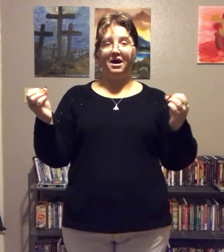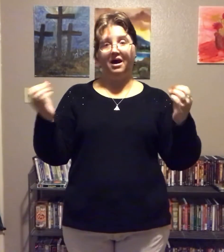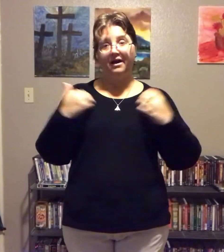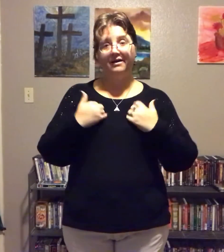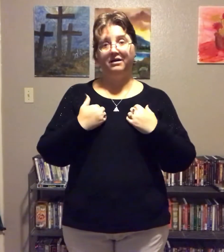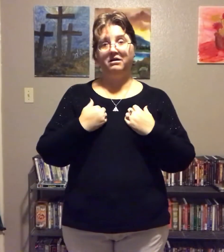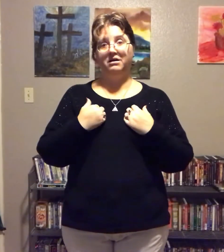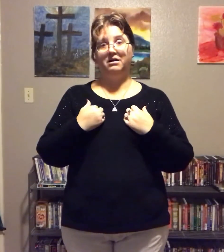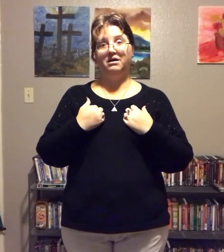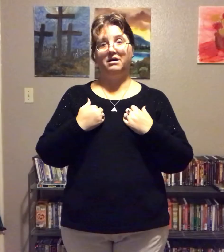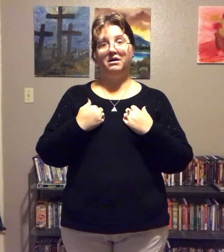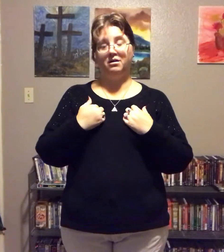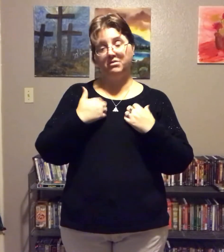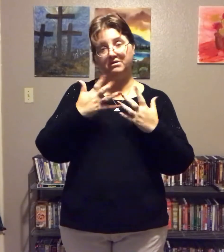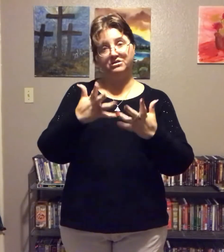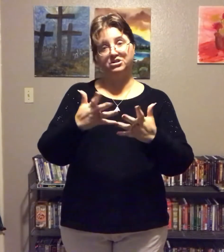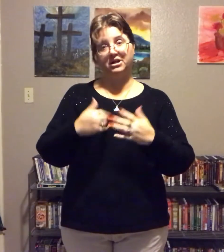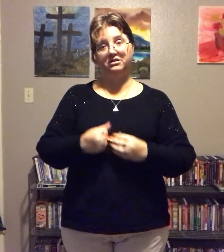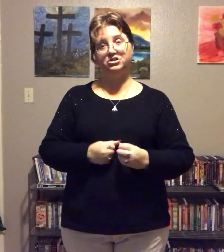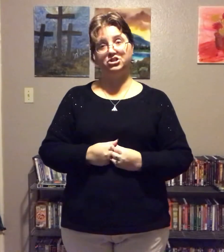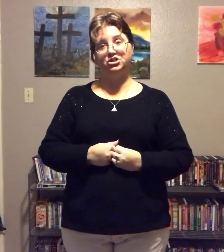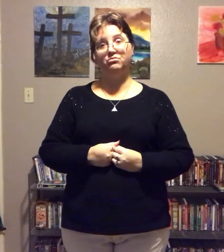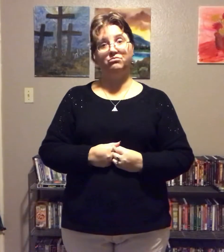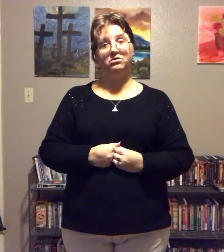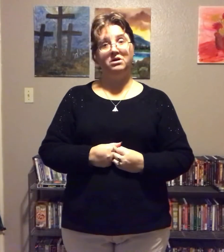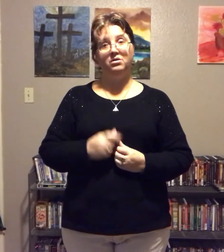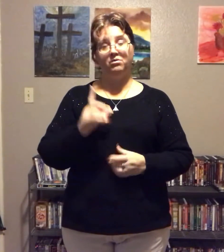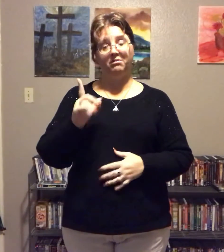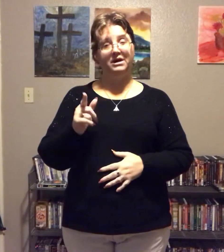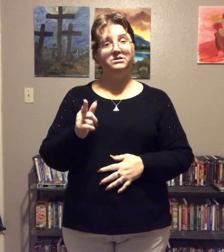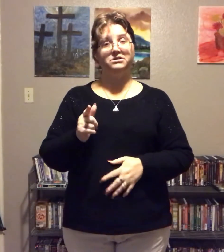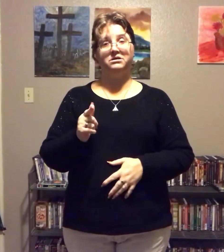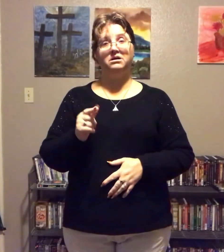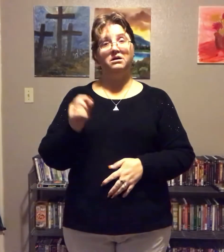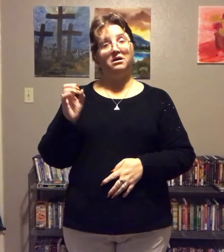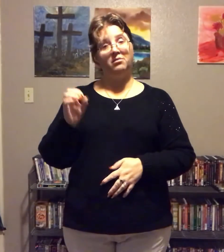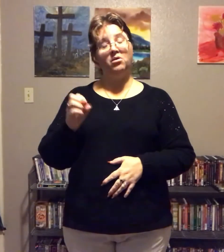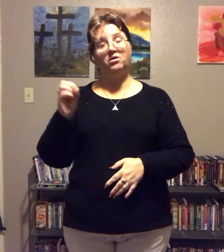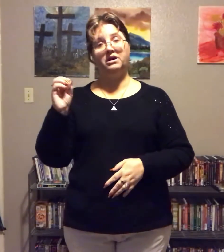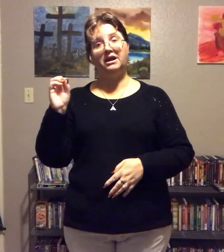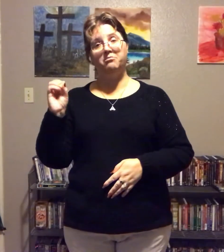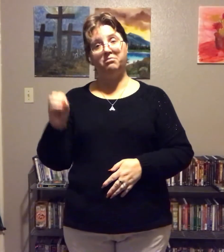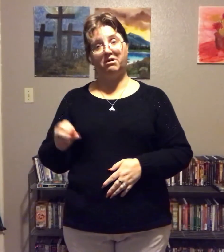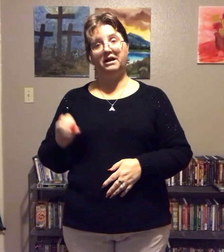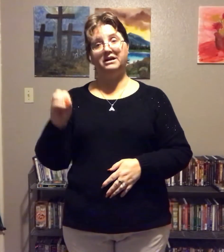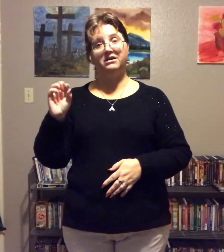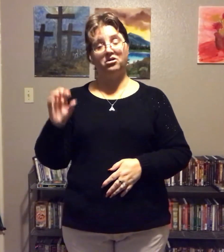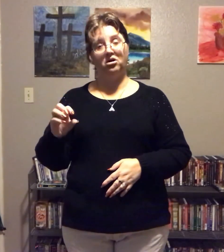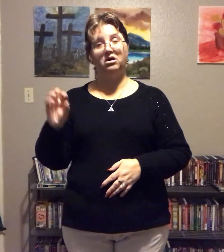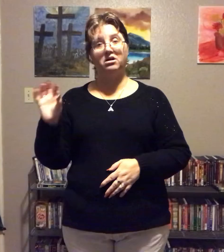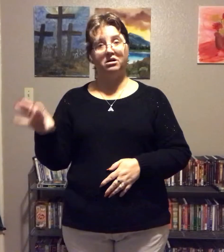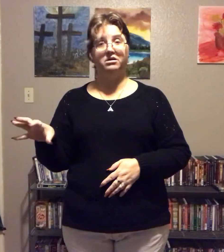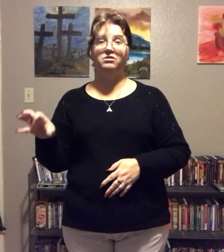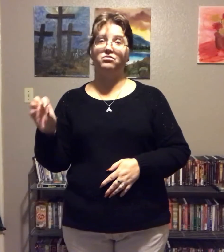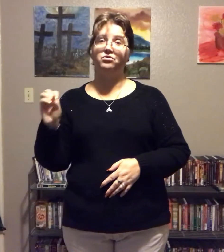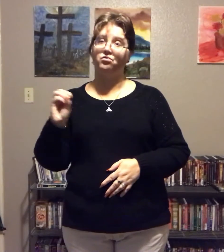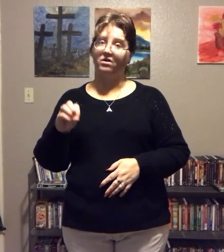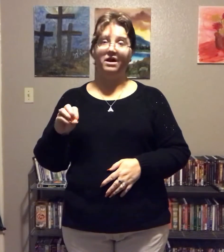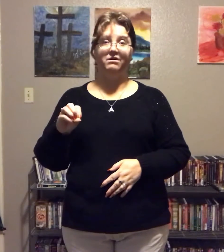I am in this challenge too. Remind you. I'm on a blind, non-clinical trial